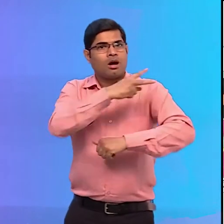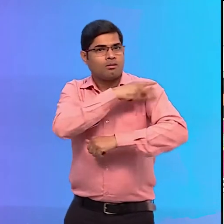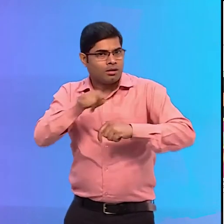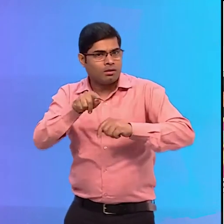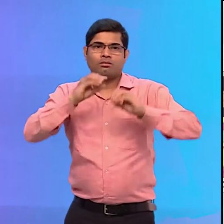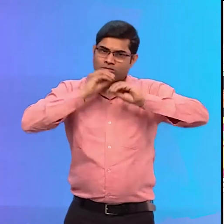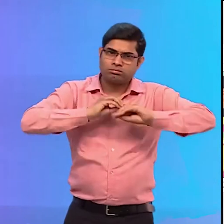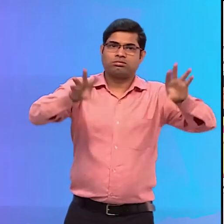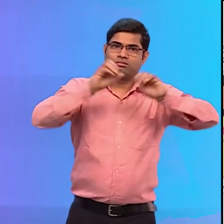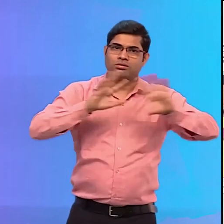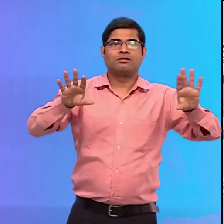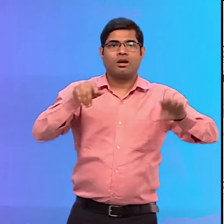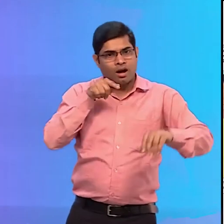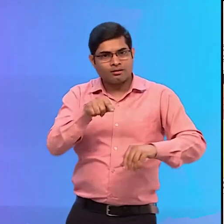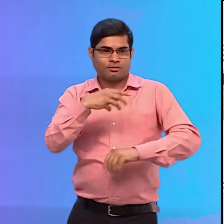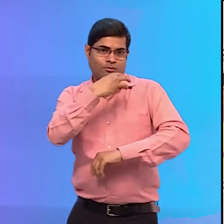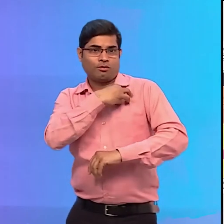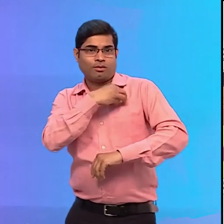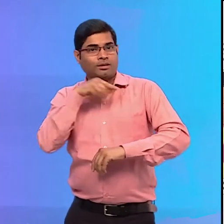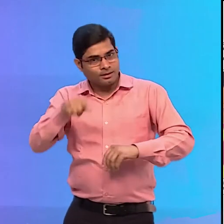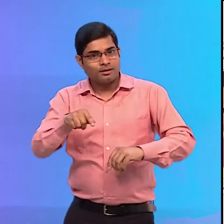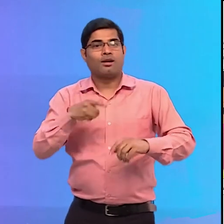warriors We will spread the message